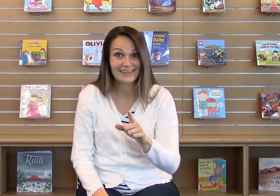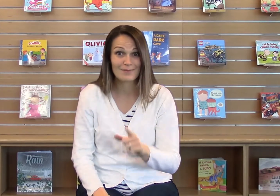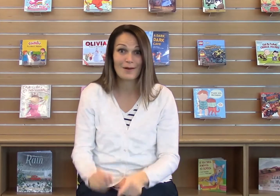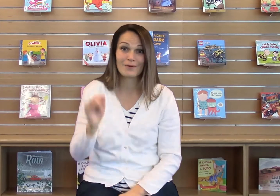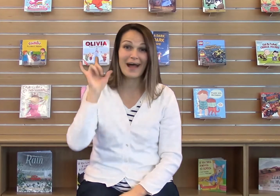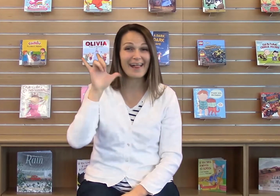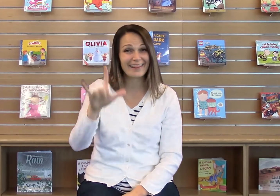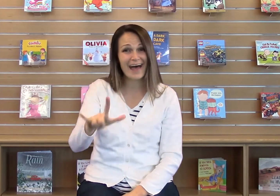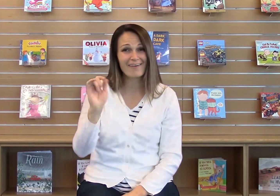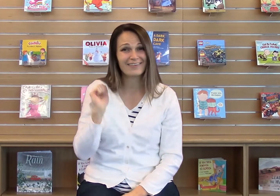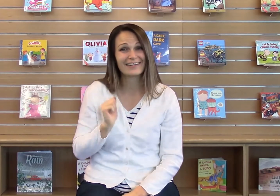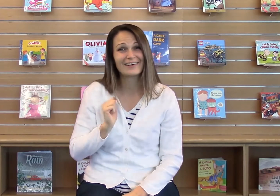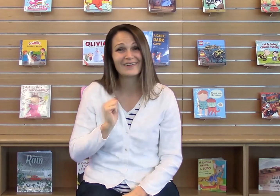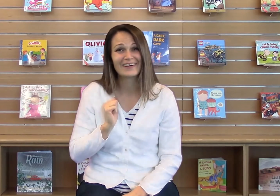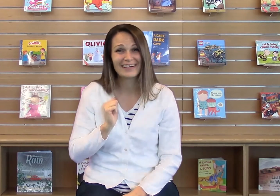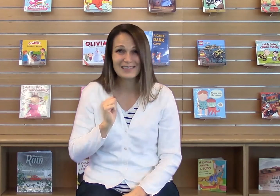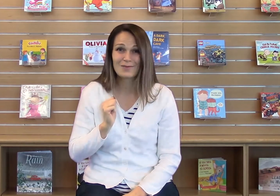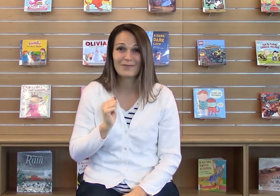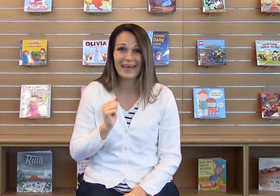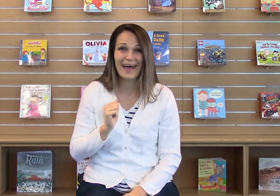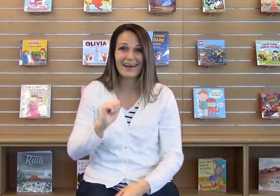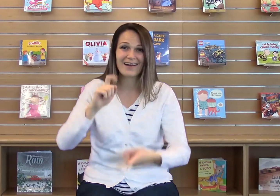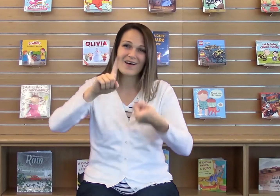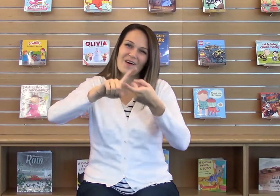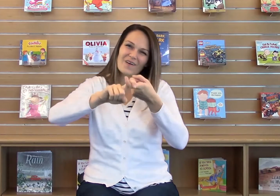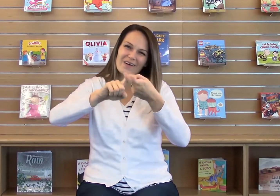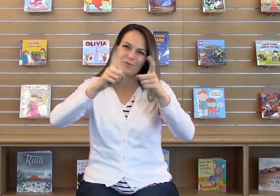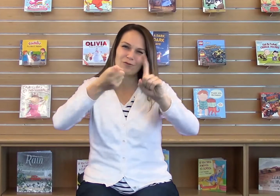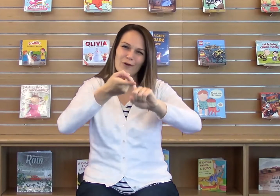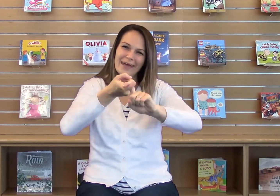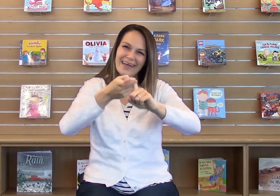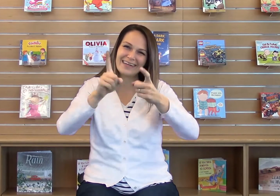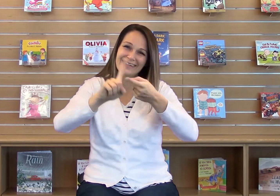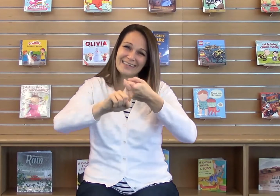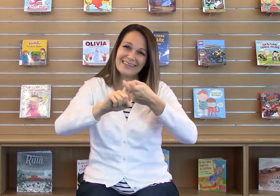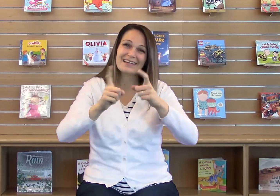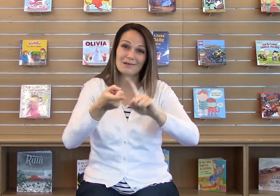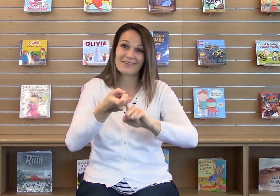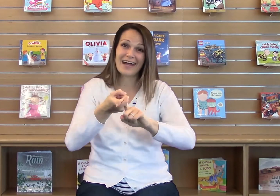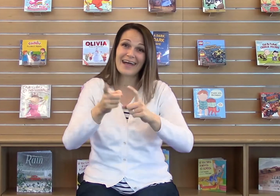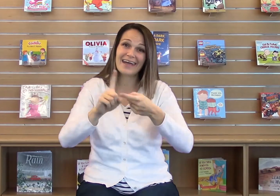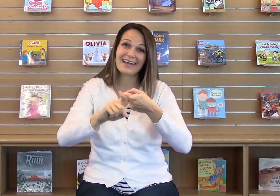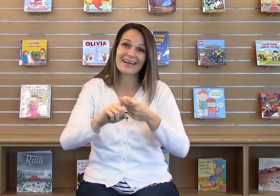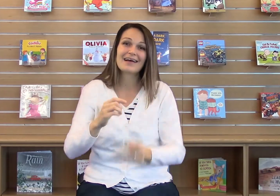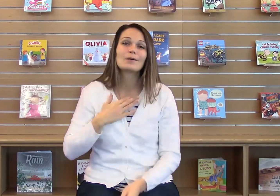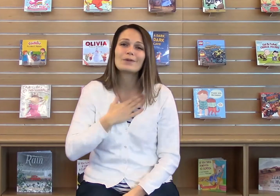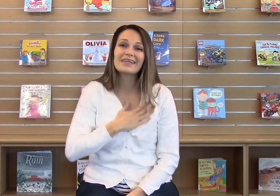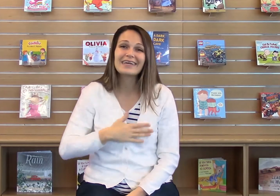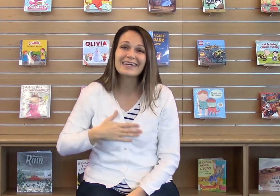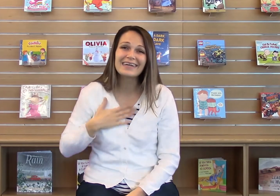Do you remember I love you? Do you remember that? Or friend? Right? Please.